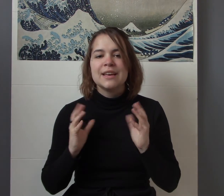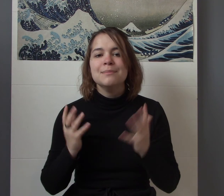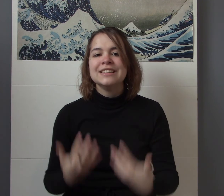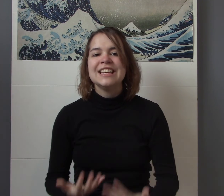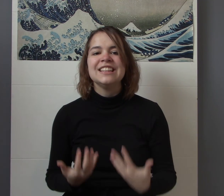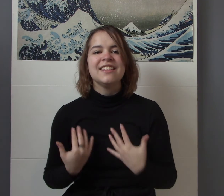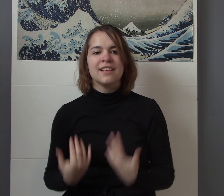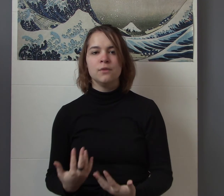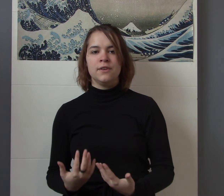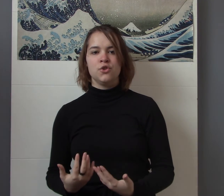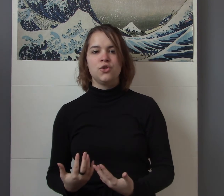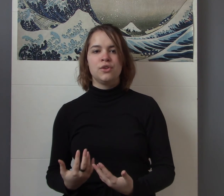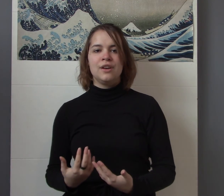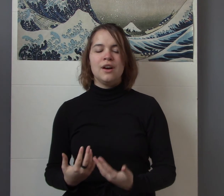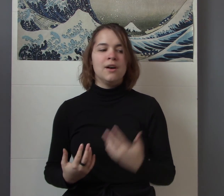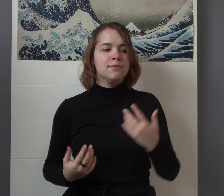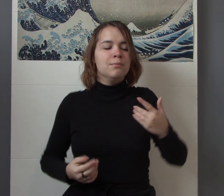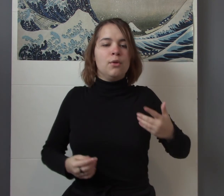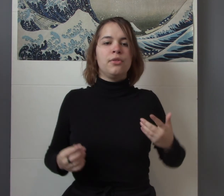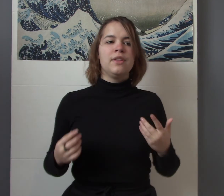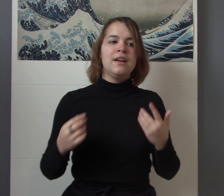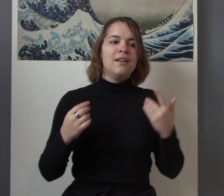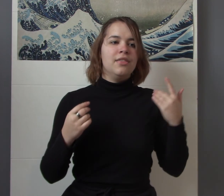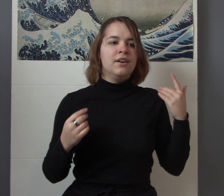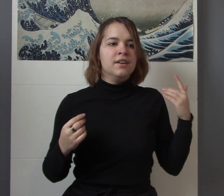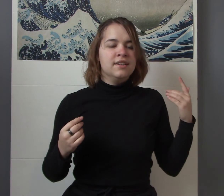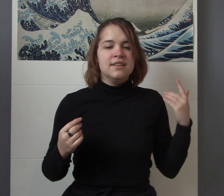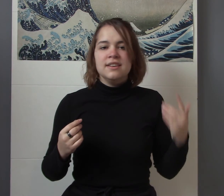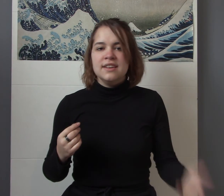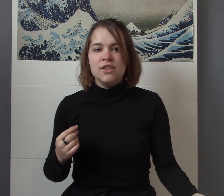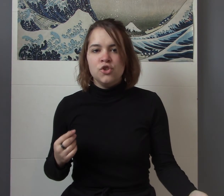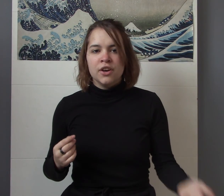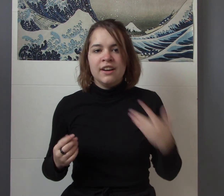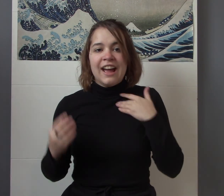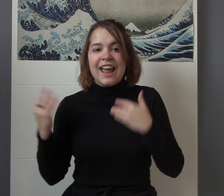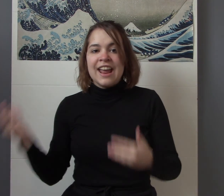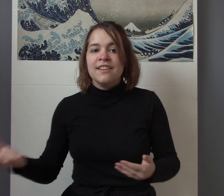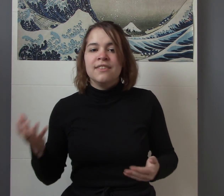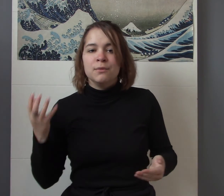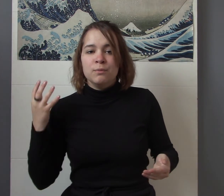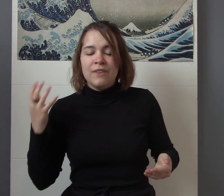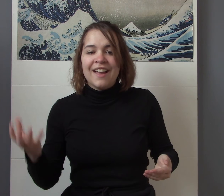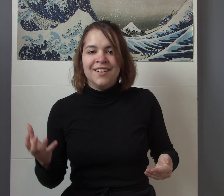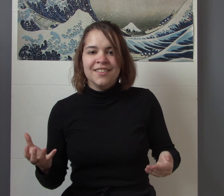completely selfish of both the ninja and the fans